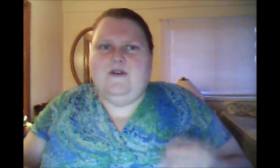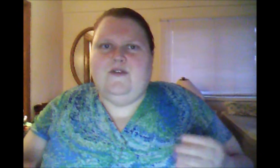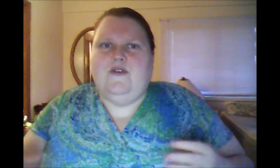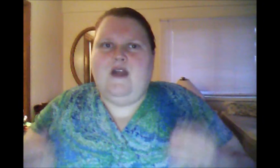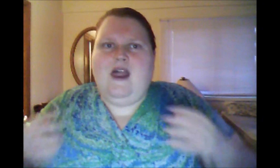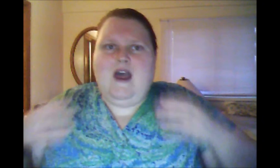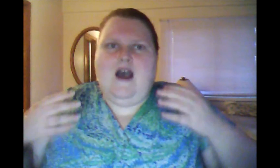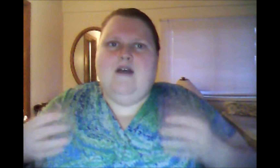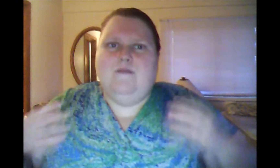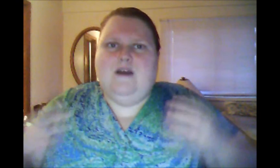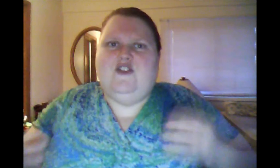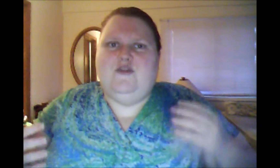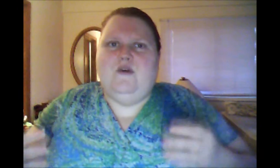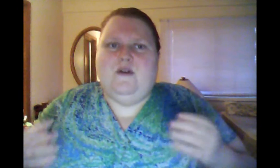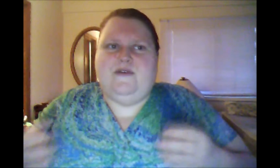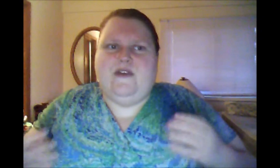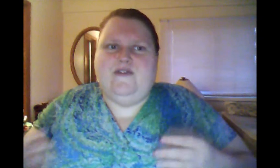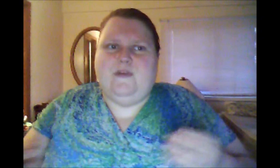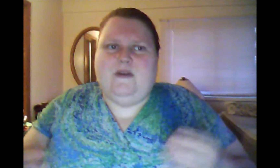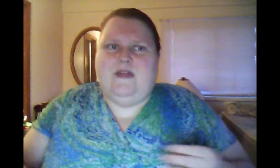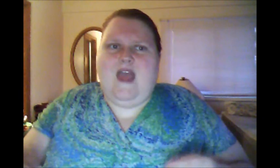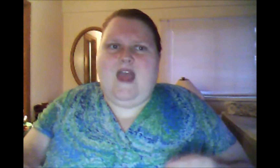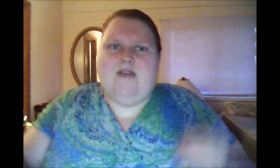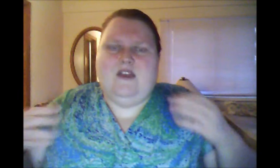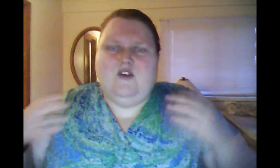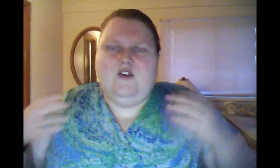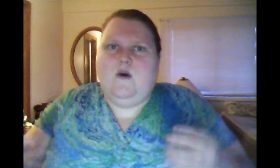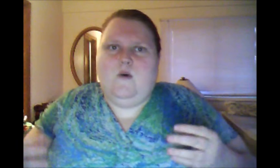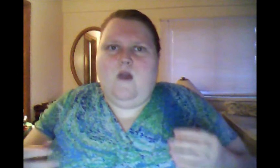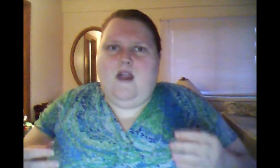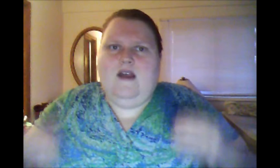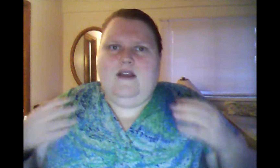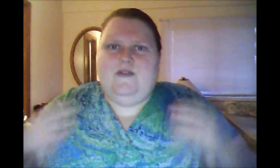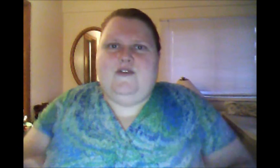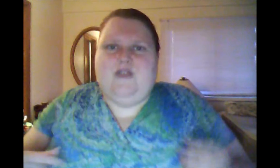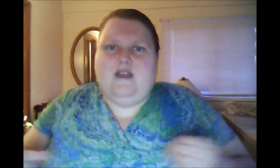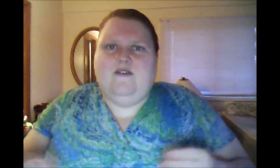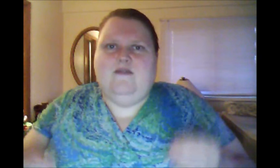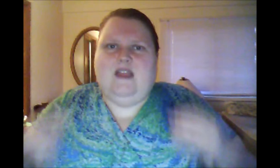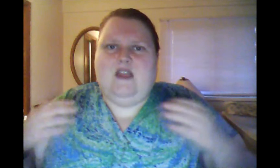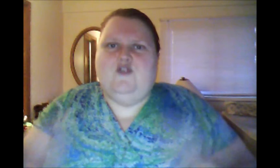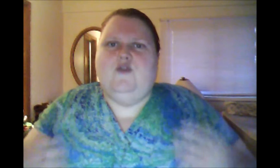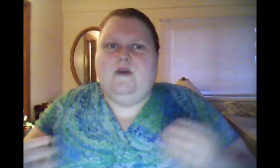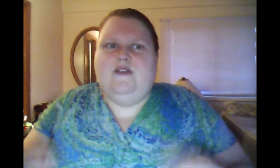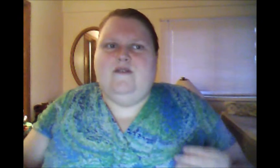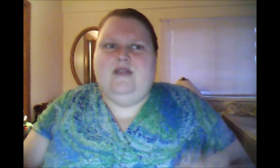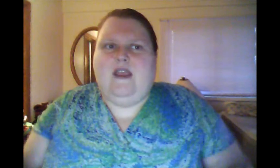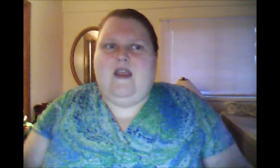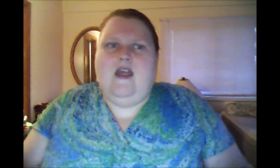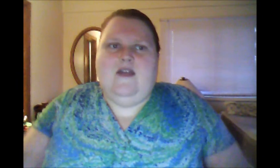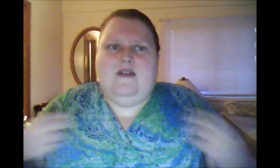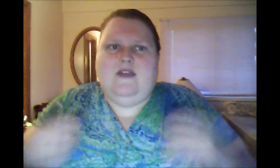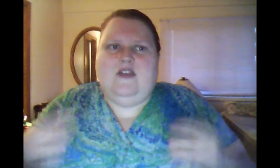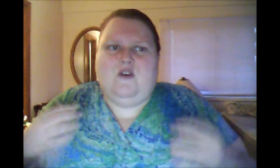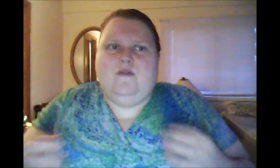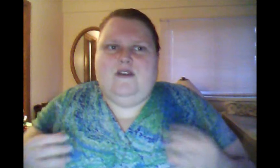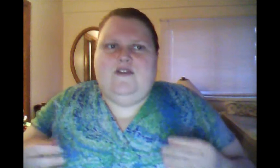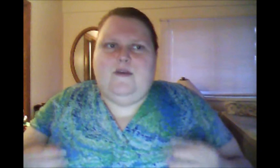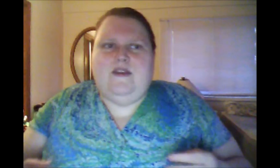are much more sensible than that. They know instinctively, intuitively, that they don't need to be